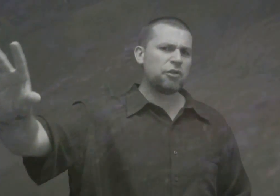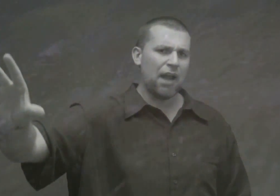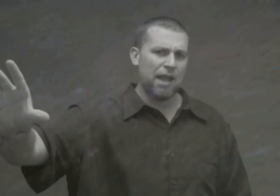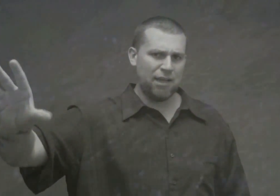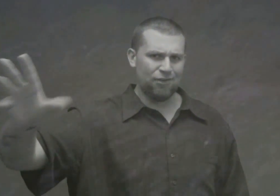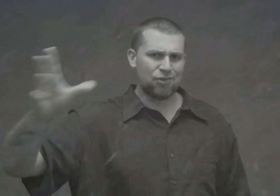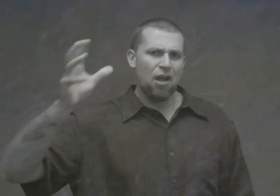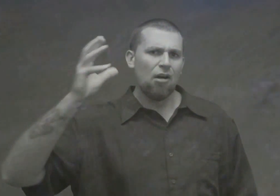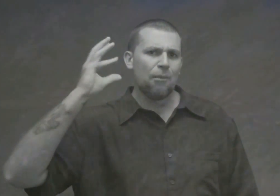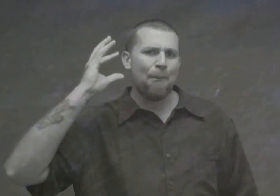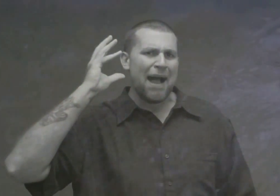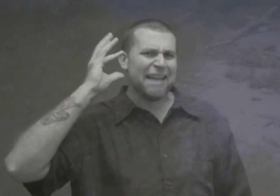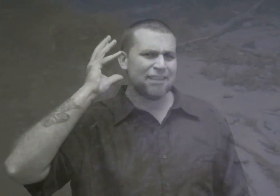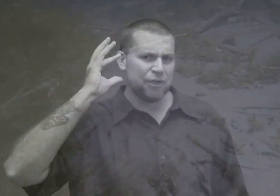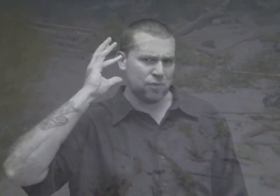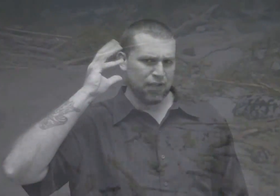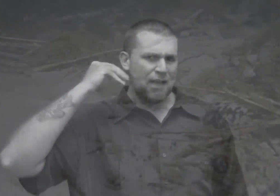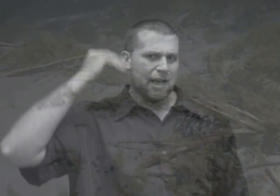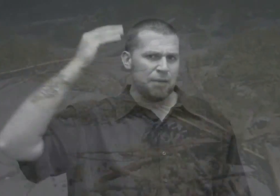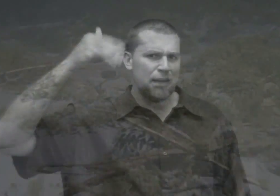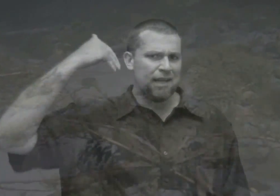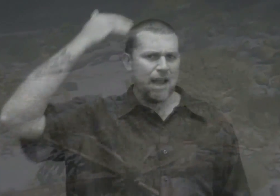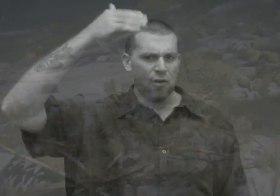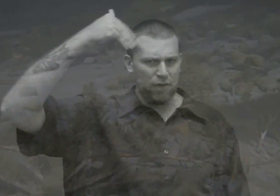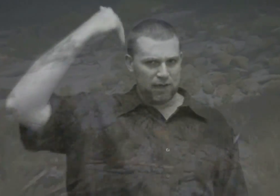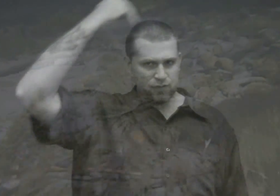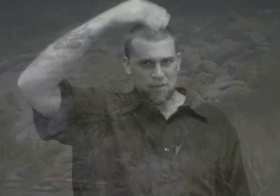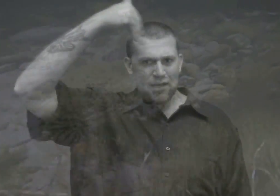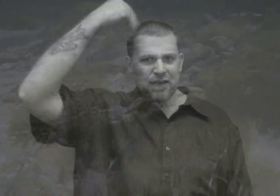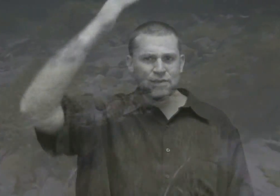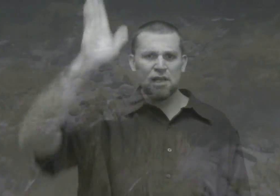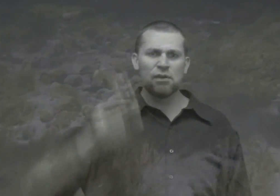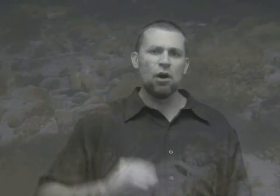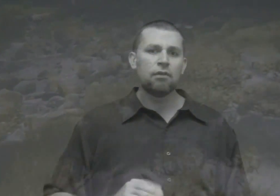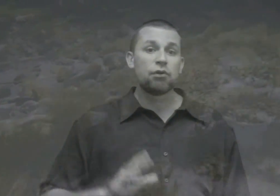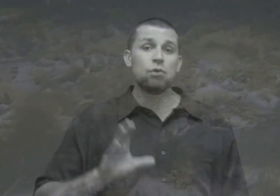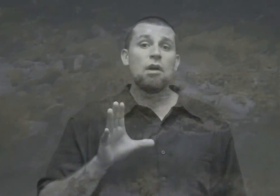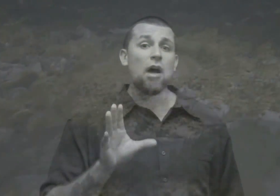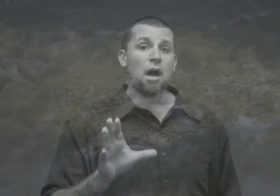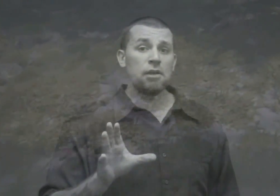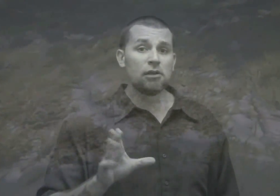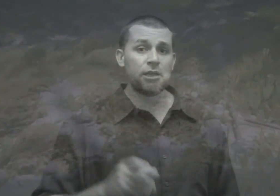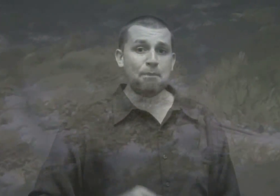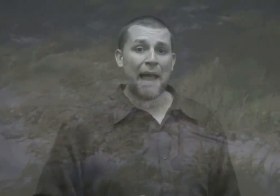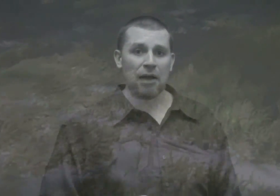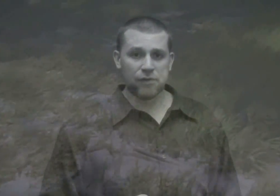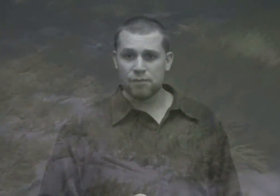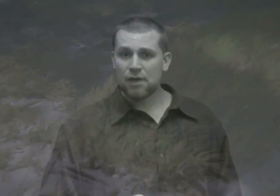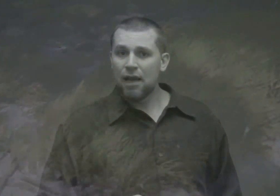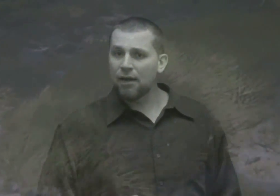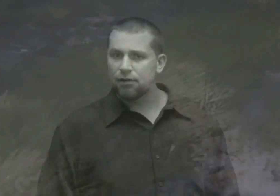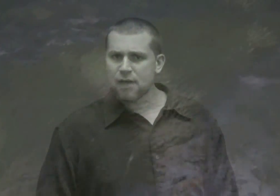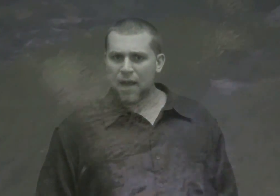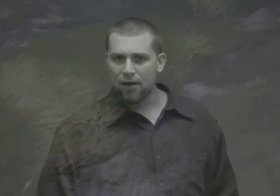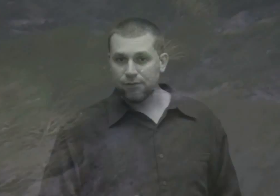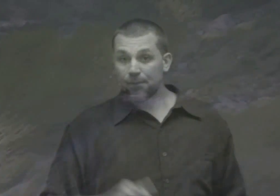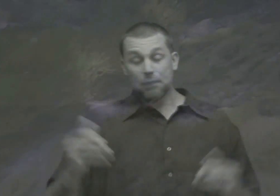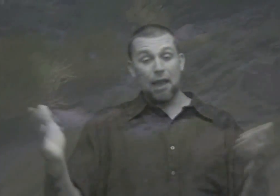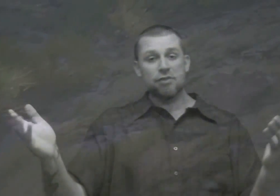change. Our mind literally, in many areas, is given over to unclean passions and desires. As